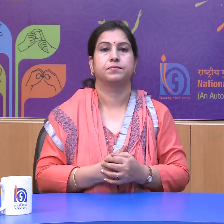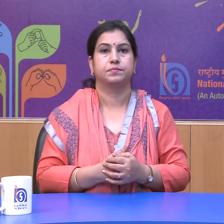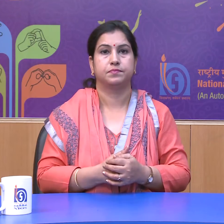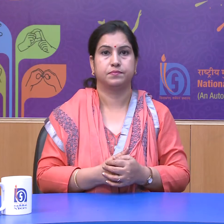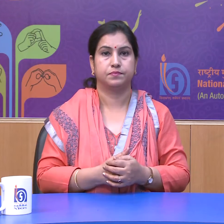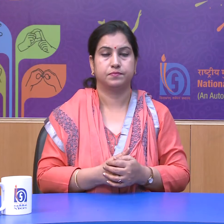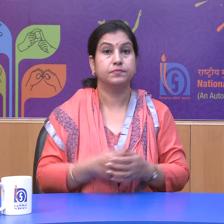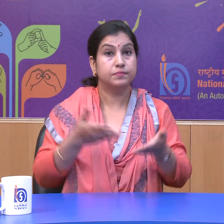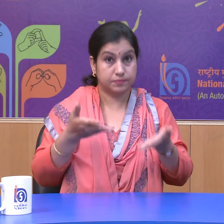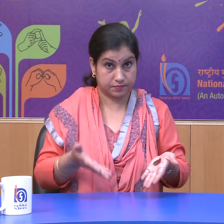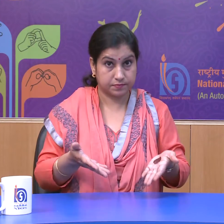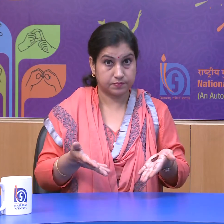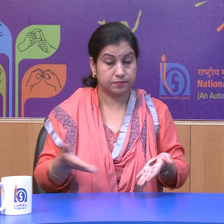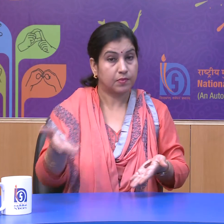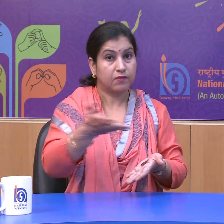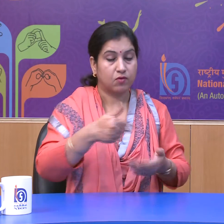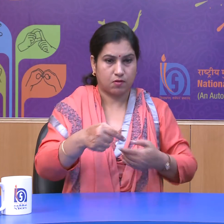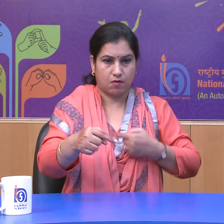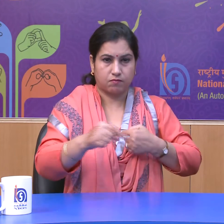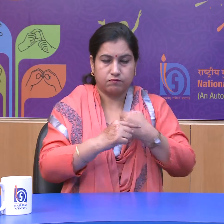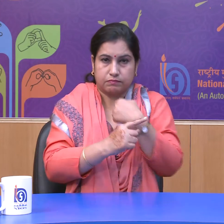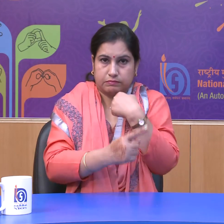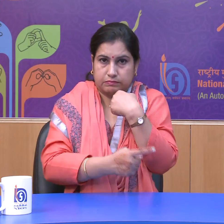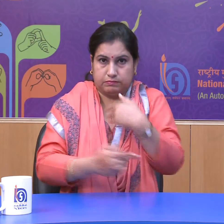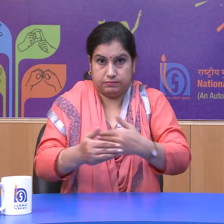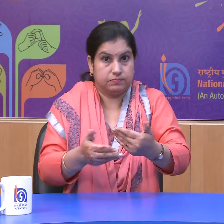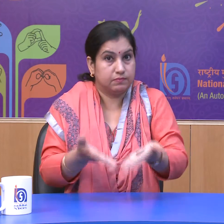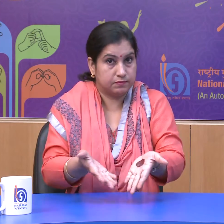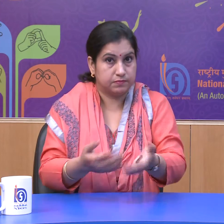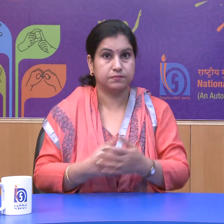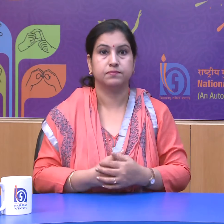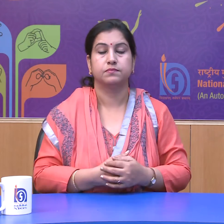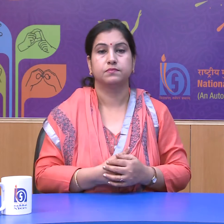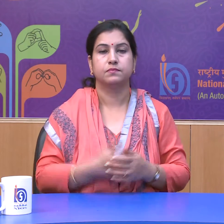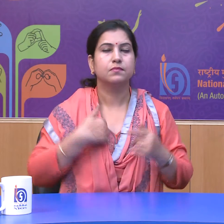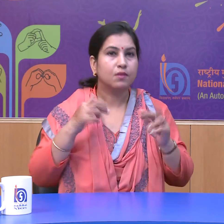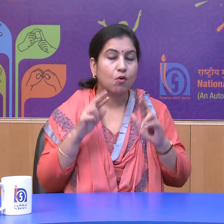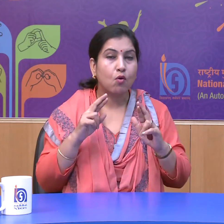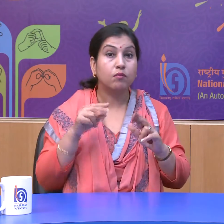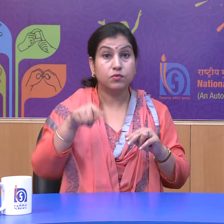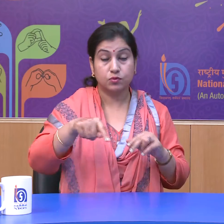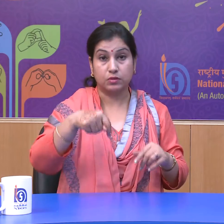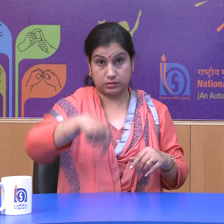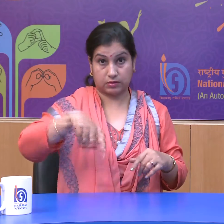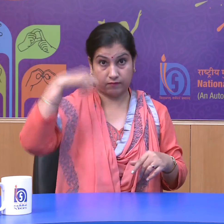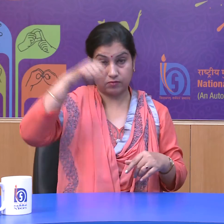With this, we have come to the end of this lesson. I hope you liked watching this video.